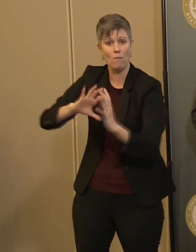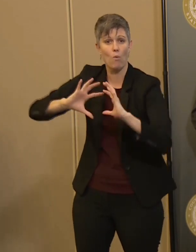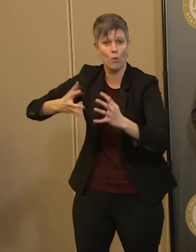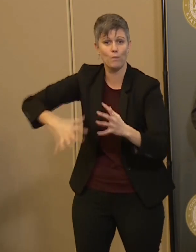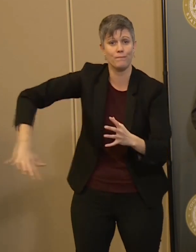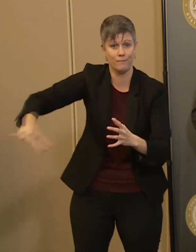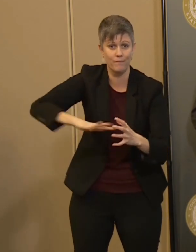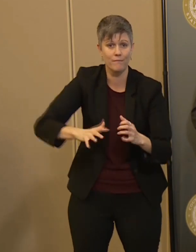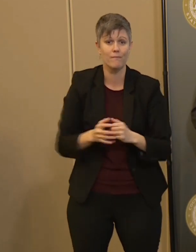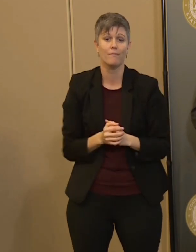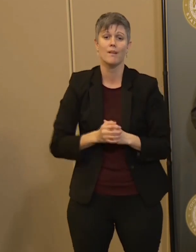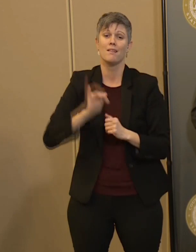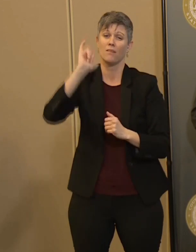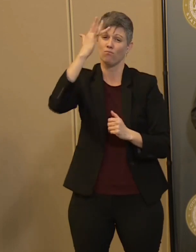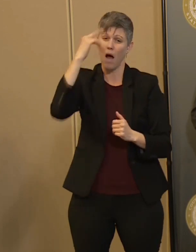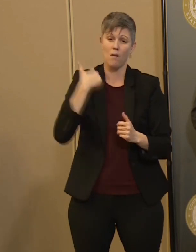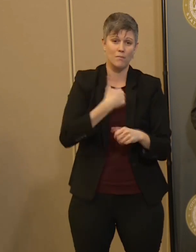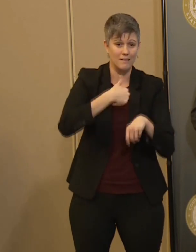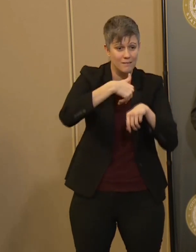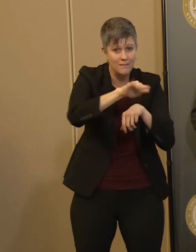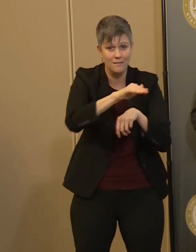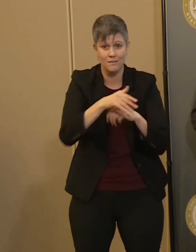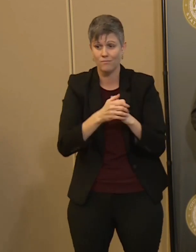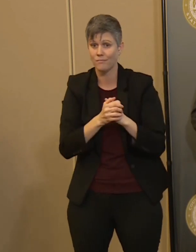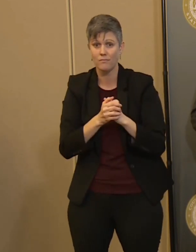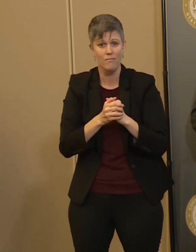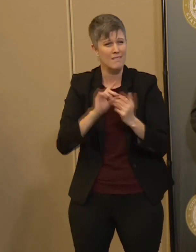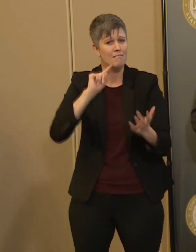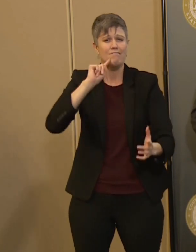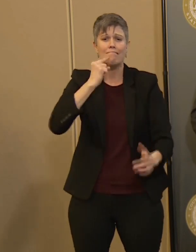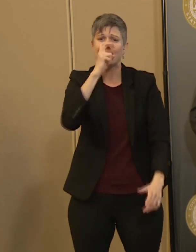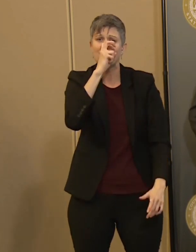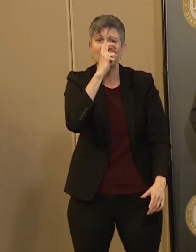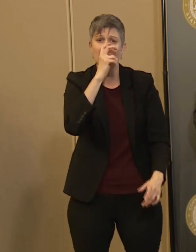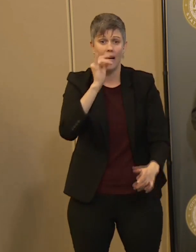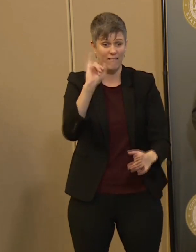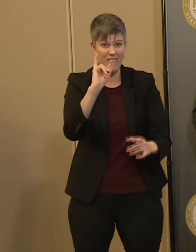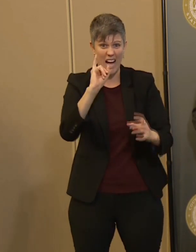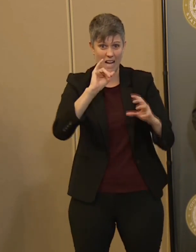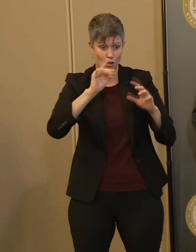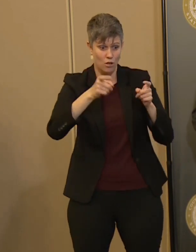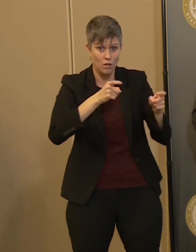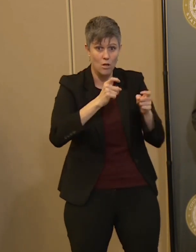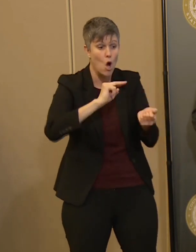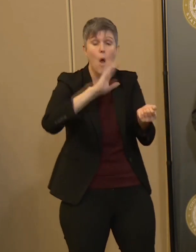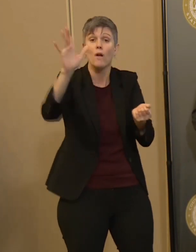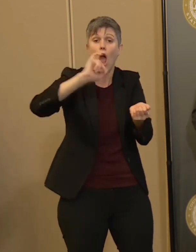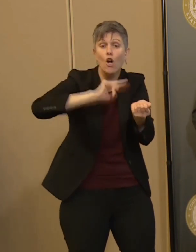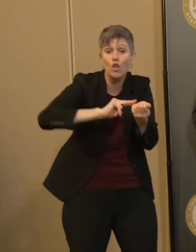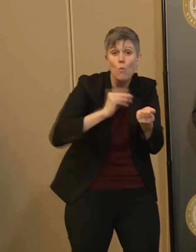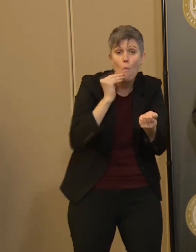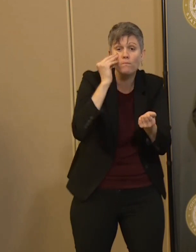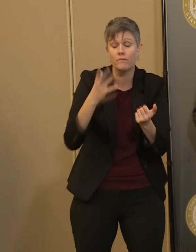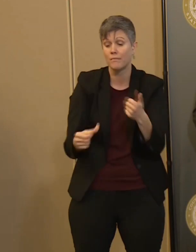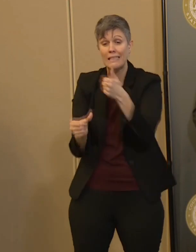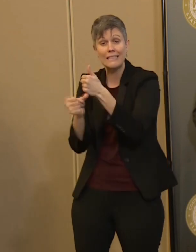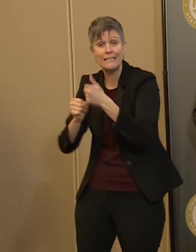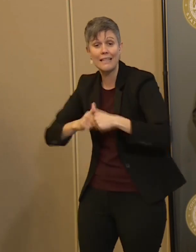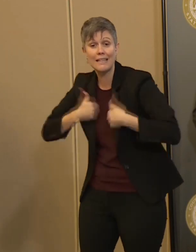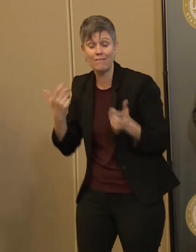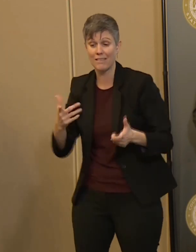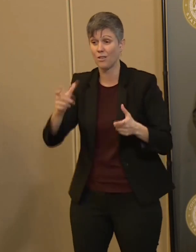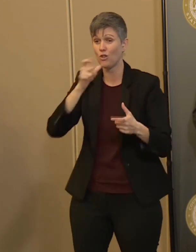why we've sent out control orders with strict infection control for all the nursing homes, assisted living facilities, retirement